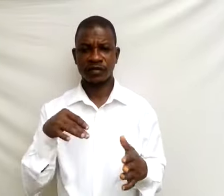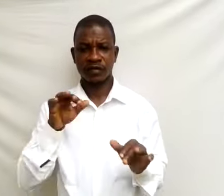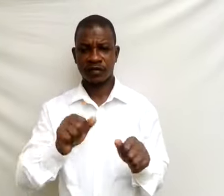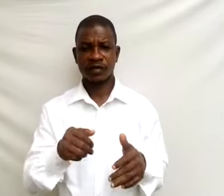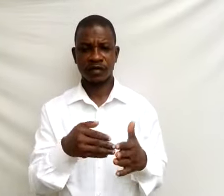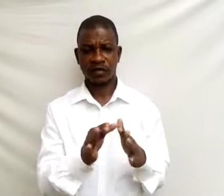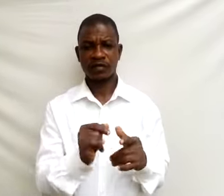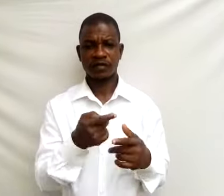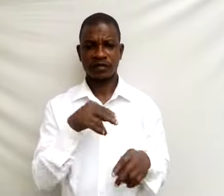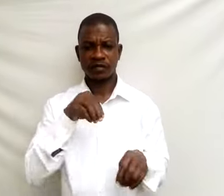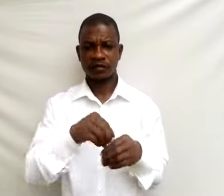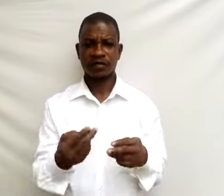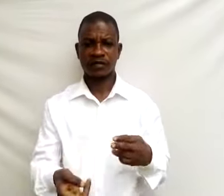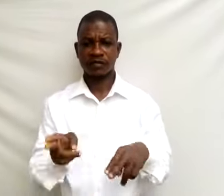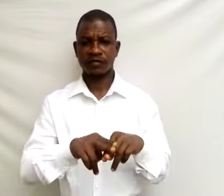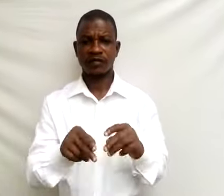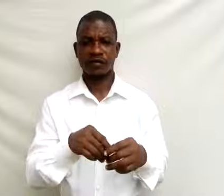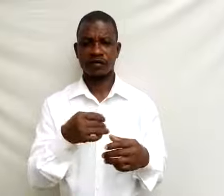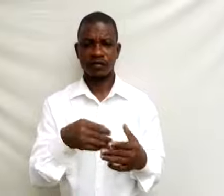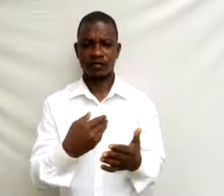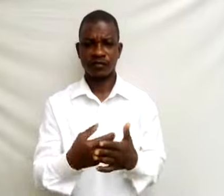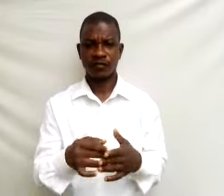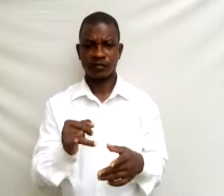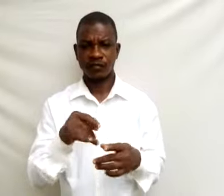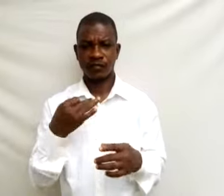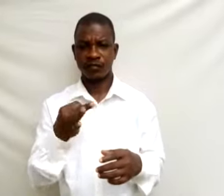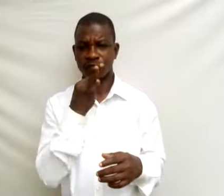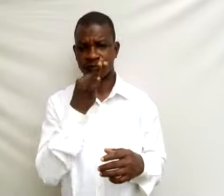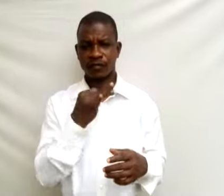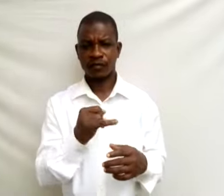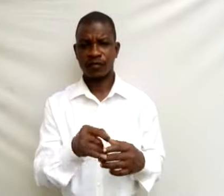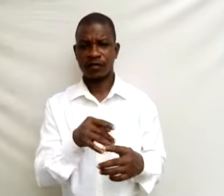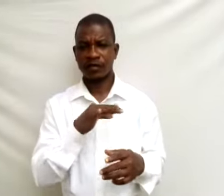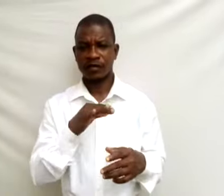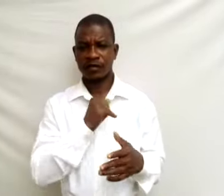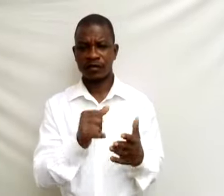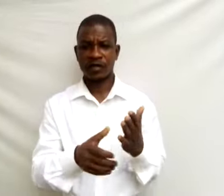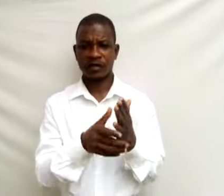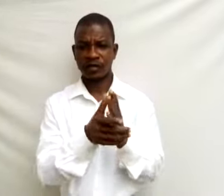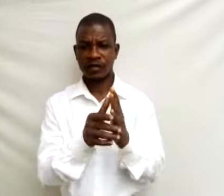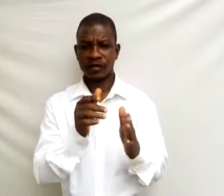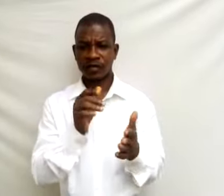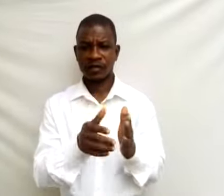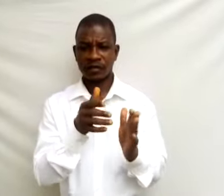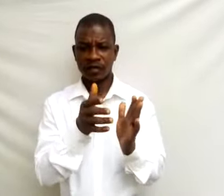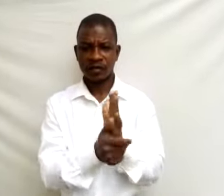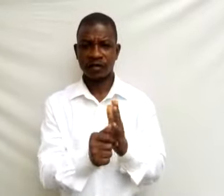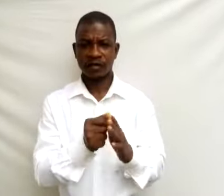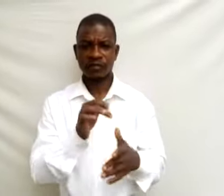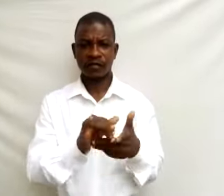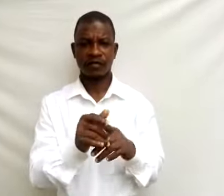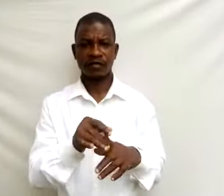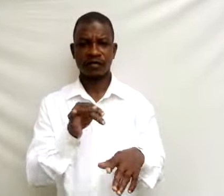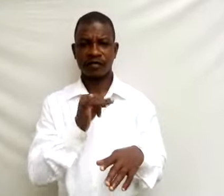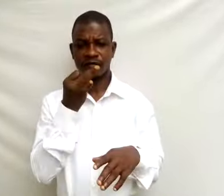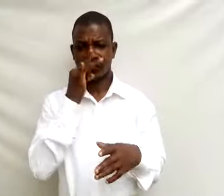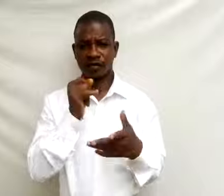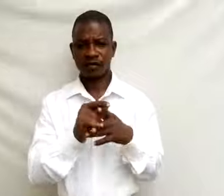increase in price of food. Their impacts of food shortage are also seen on learners or